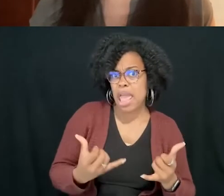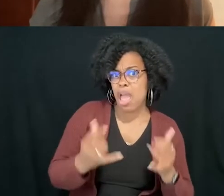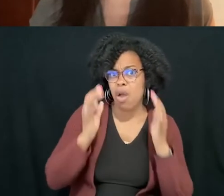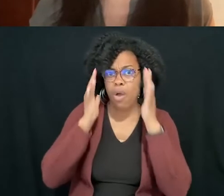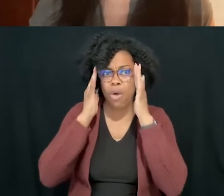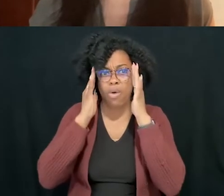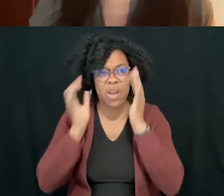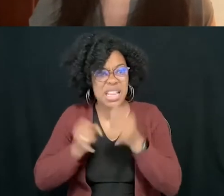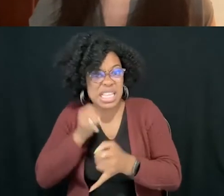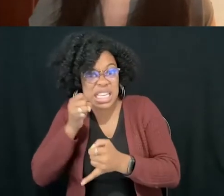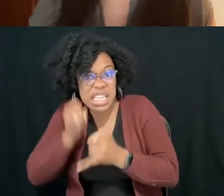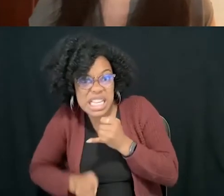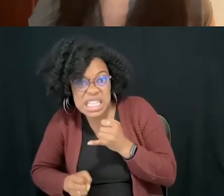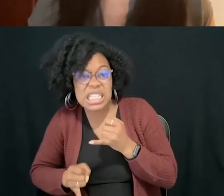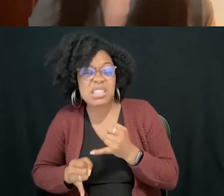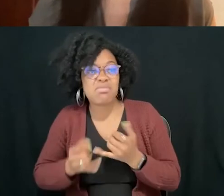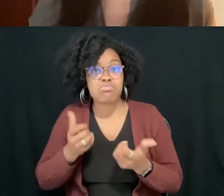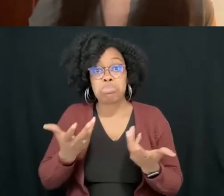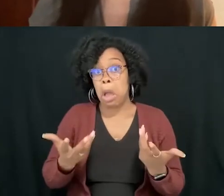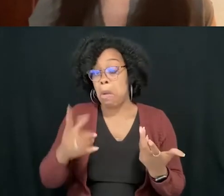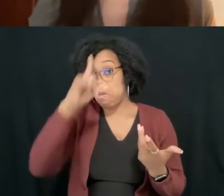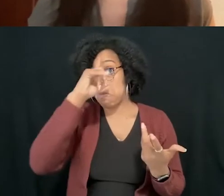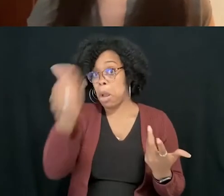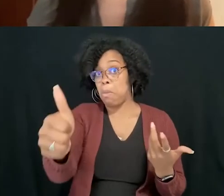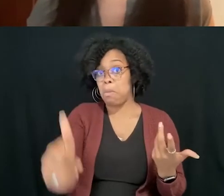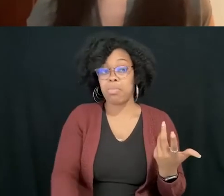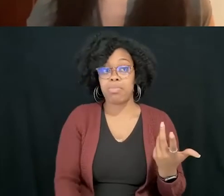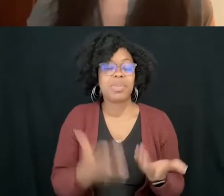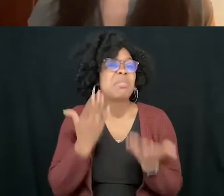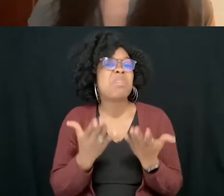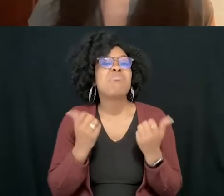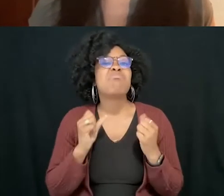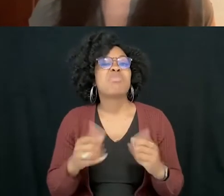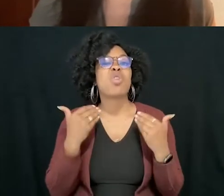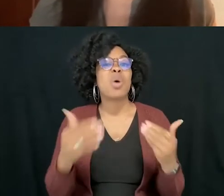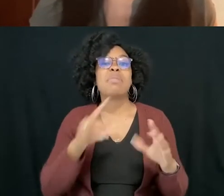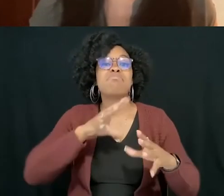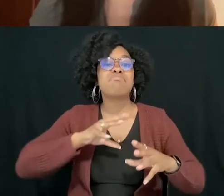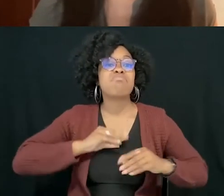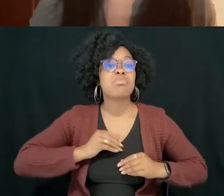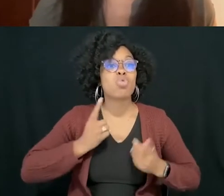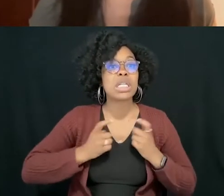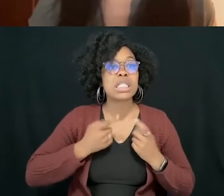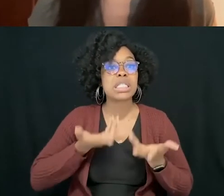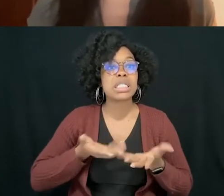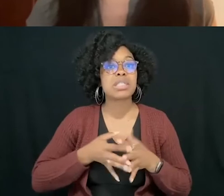end? Whatever you like. Maybe we should do some questions. Okay, let's do some questions. So